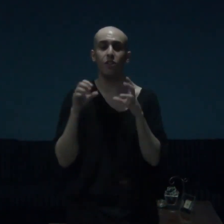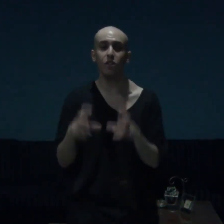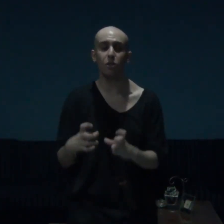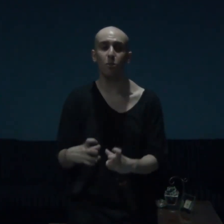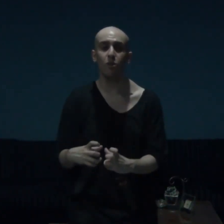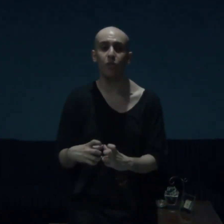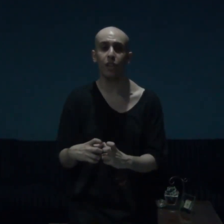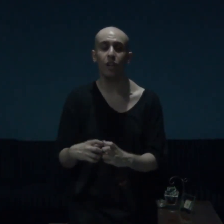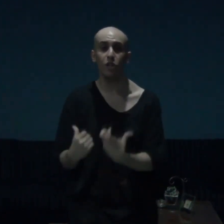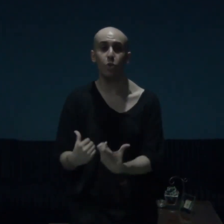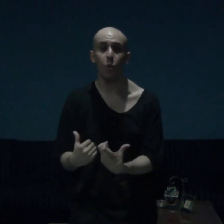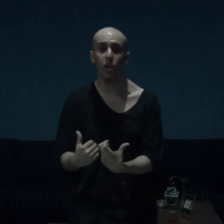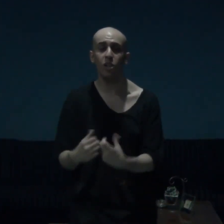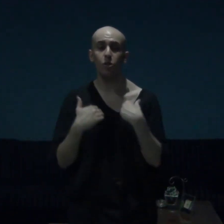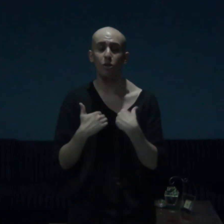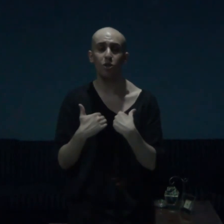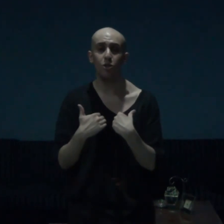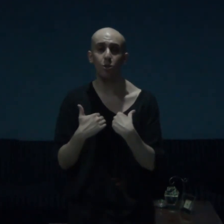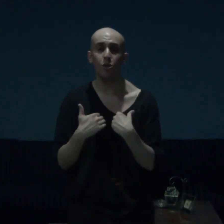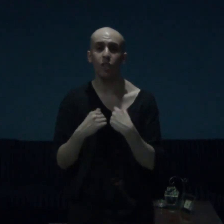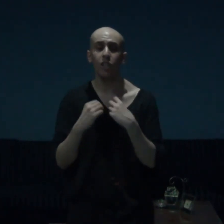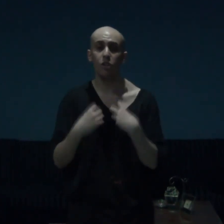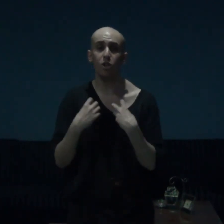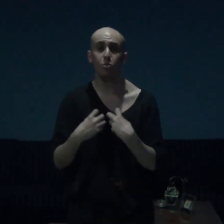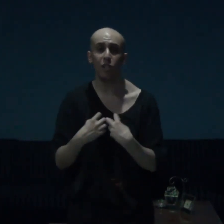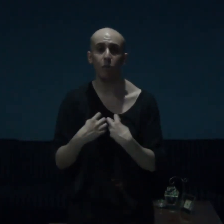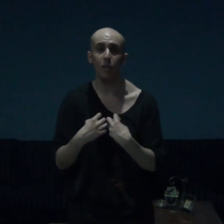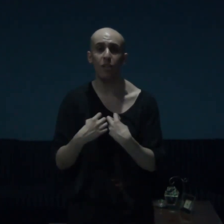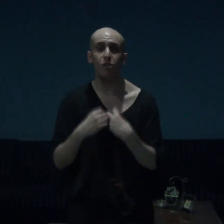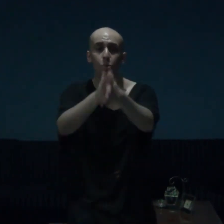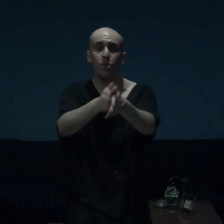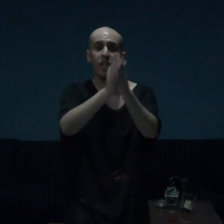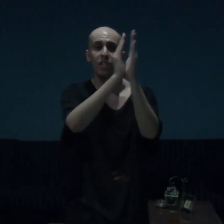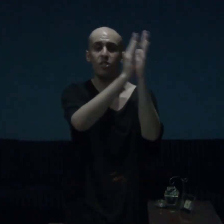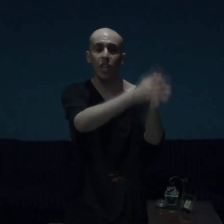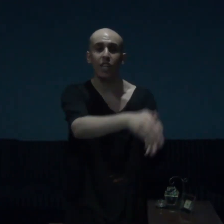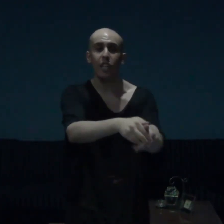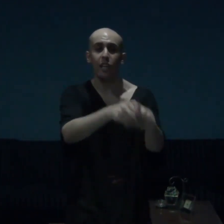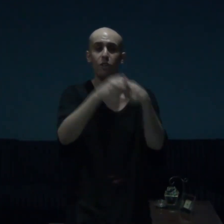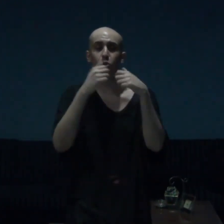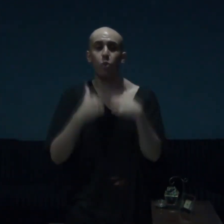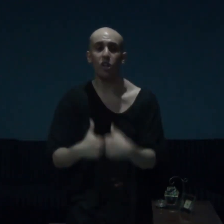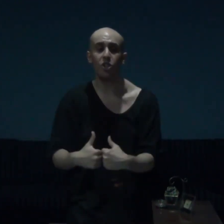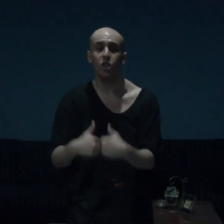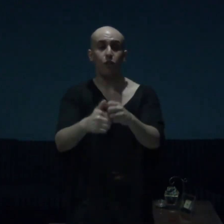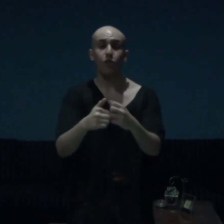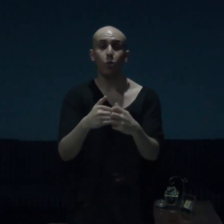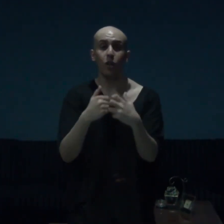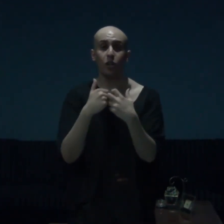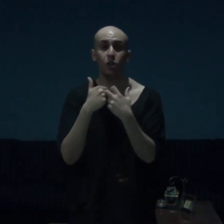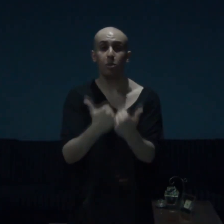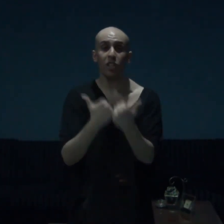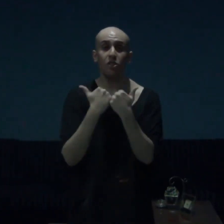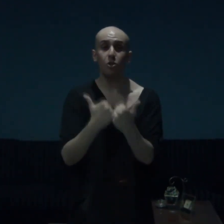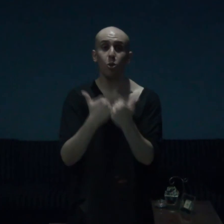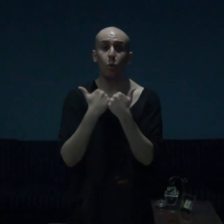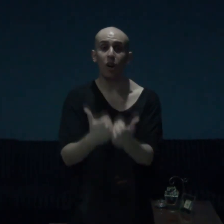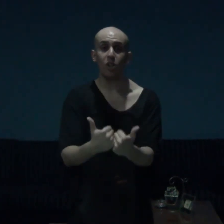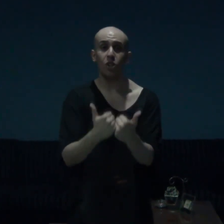this movie, is one, yours truly, does recommend, you guys and gals, watch, if you wish, please do watch,